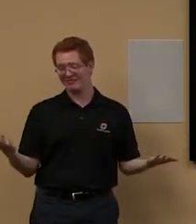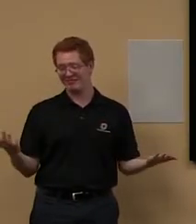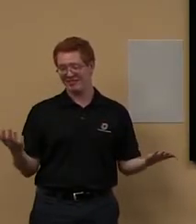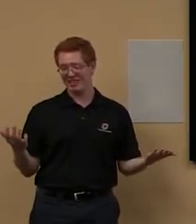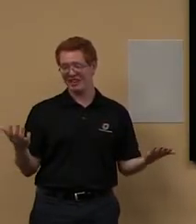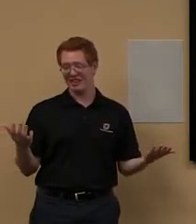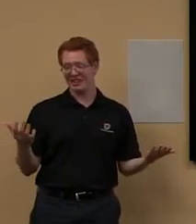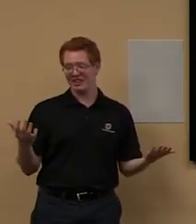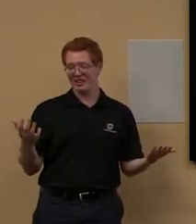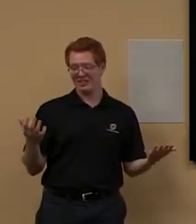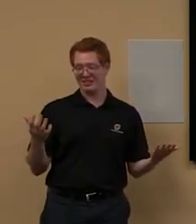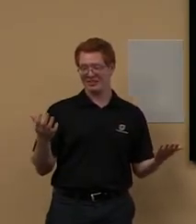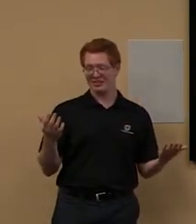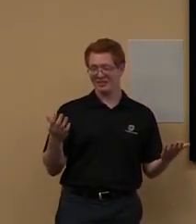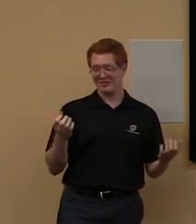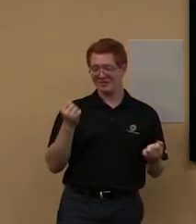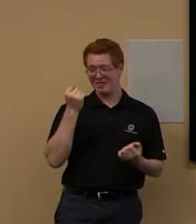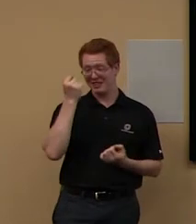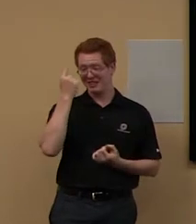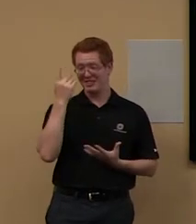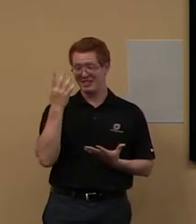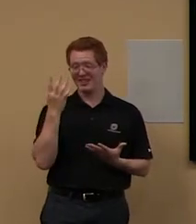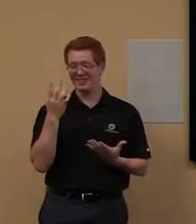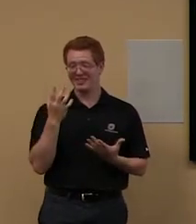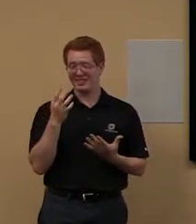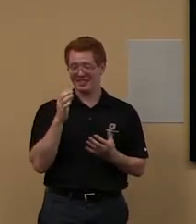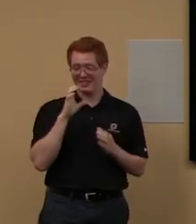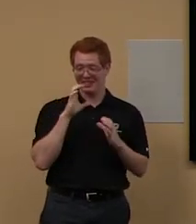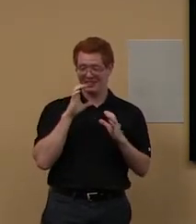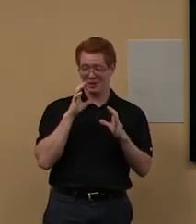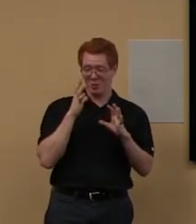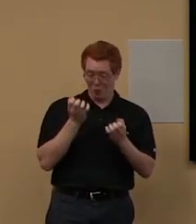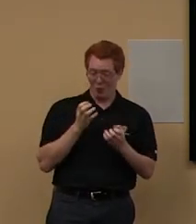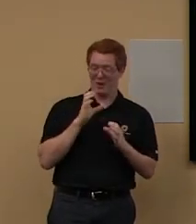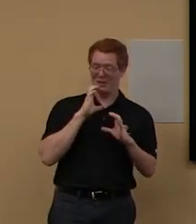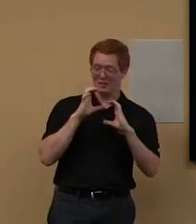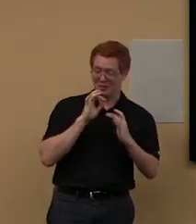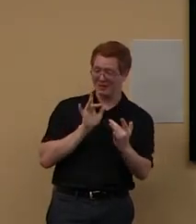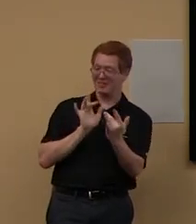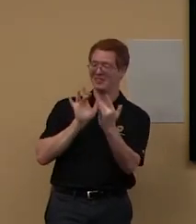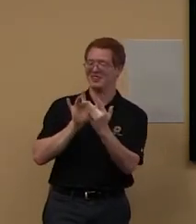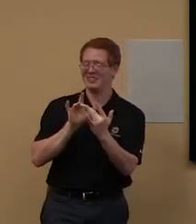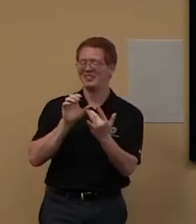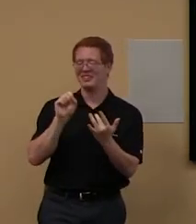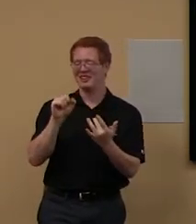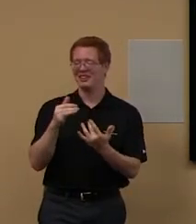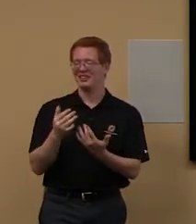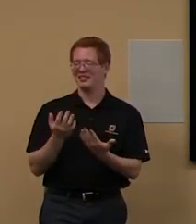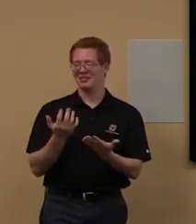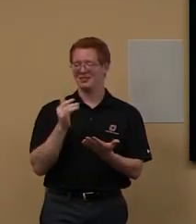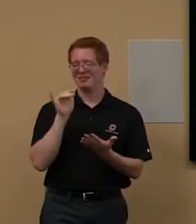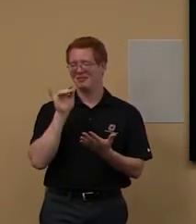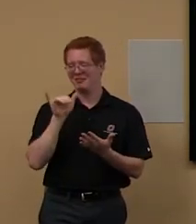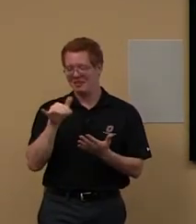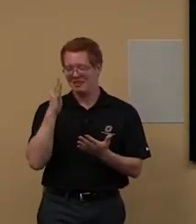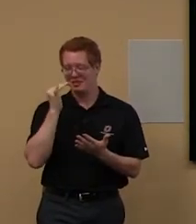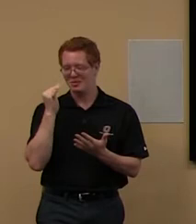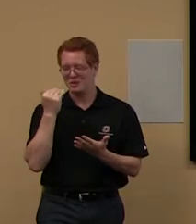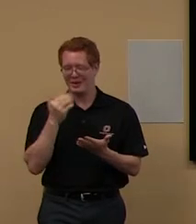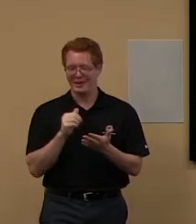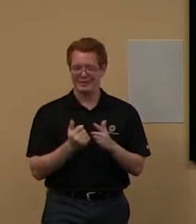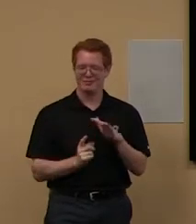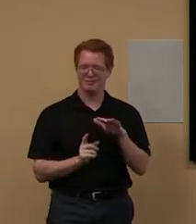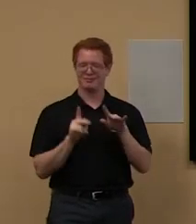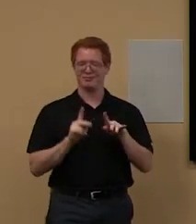you to get? Right? Um, so, um, it has links to all of our guides. And it also, again, has our